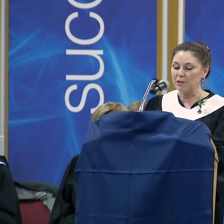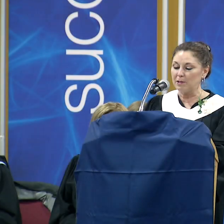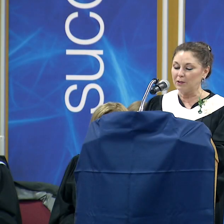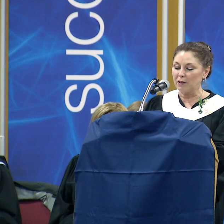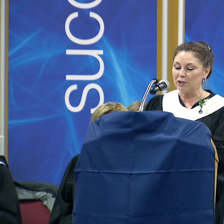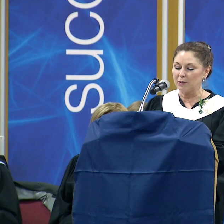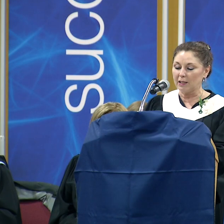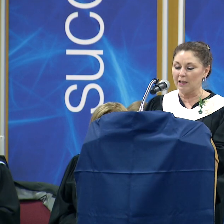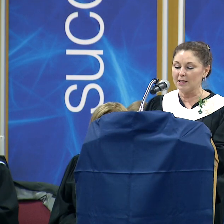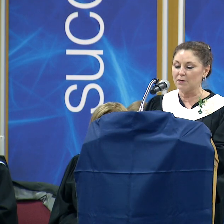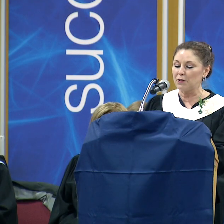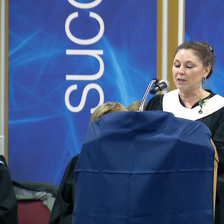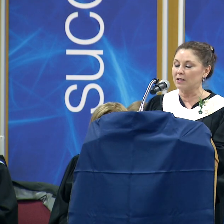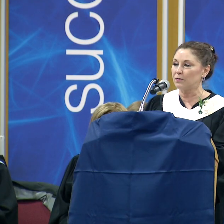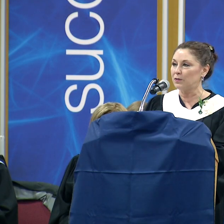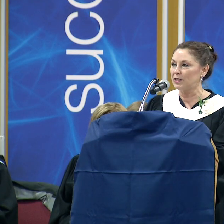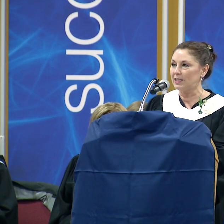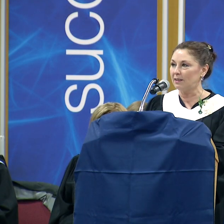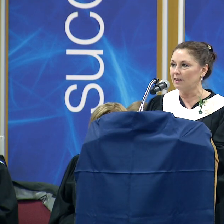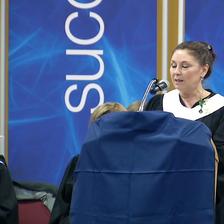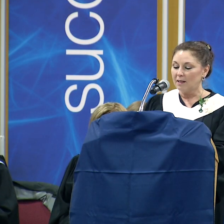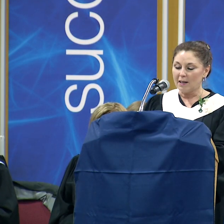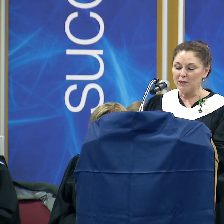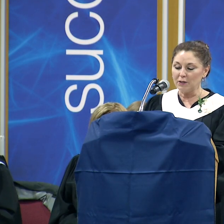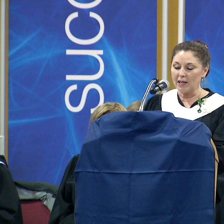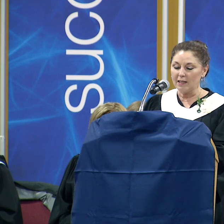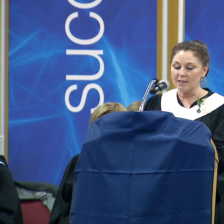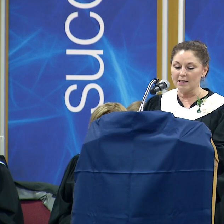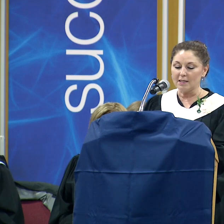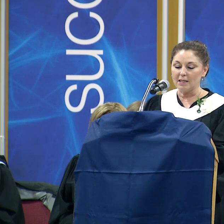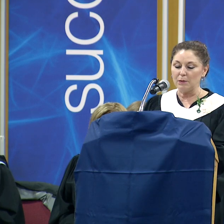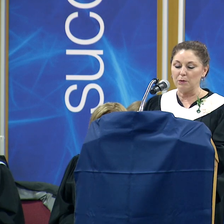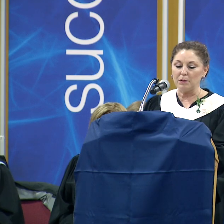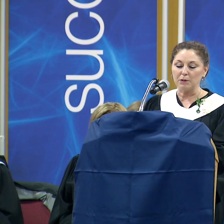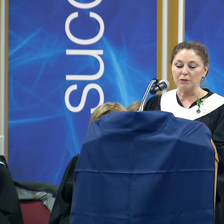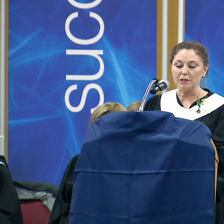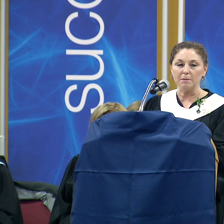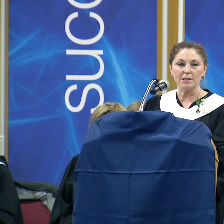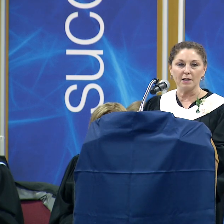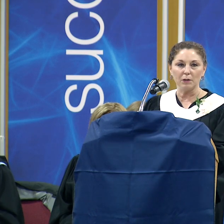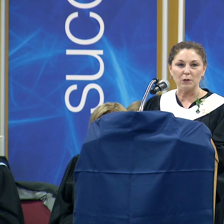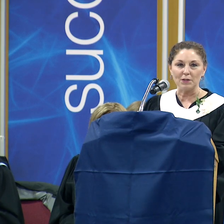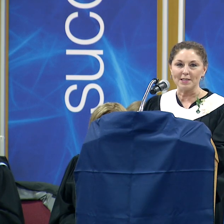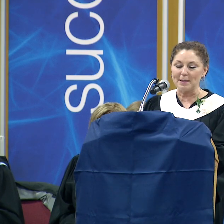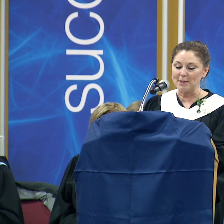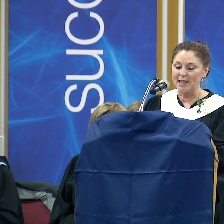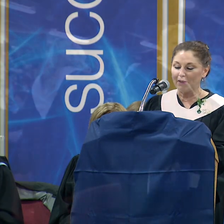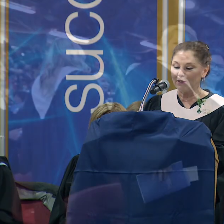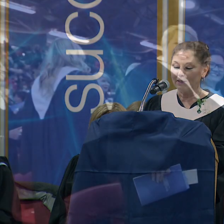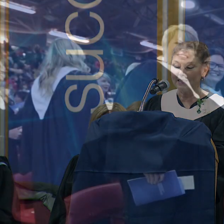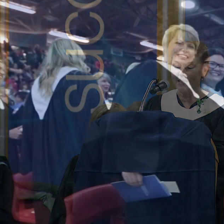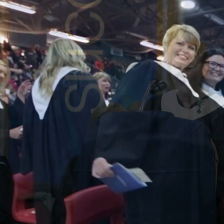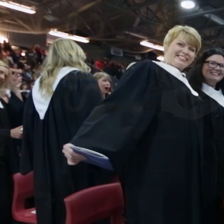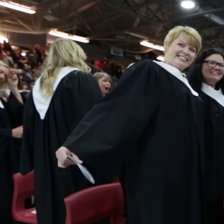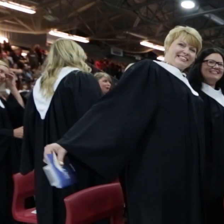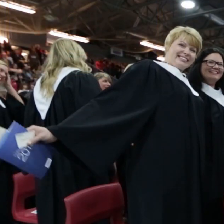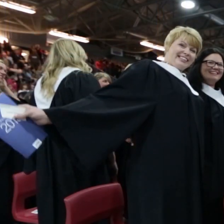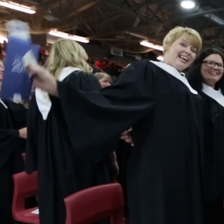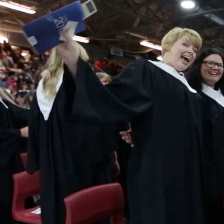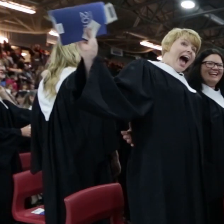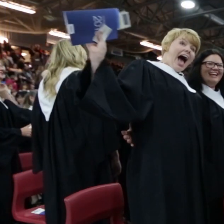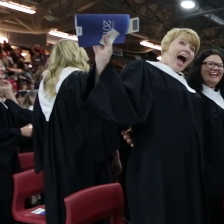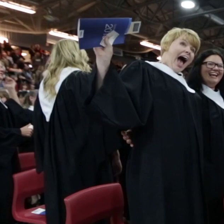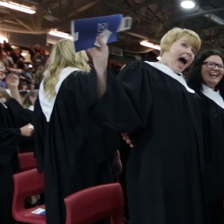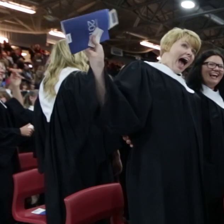that I was going to be in the graduating class of 2015, I knew that NSCC would be where dreams and goals come together and take flight.